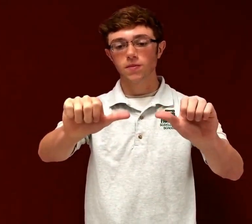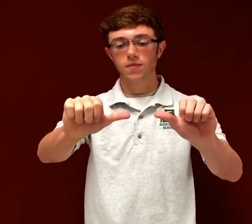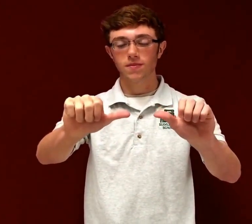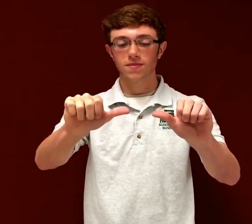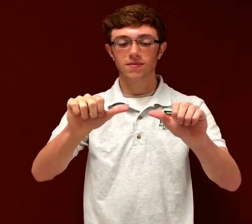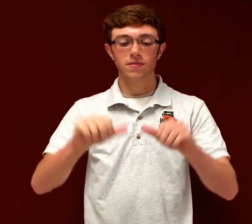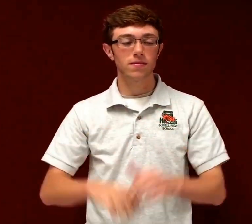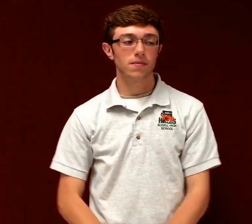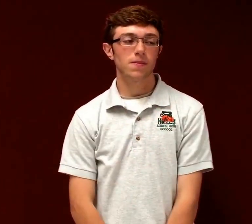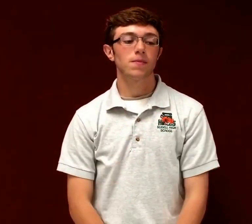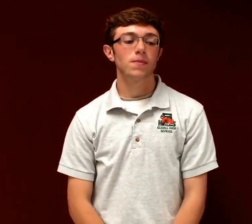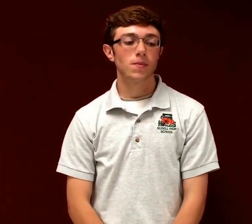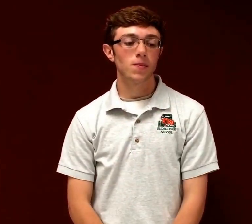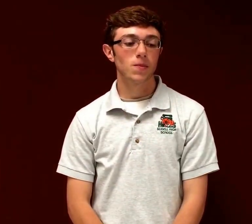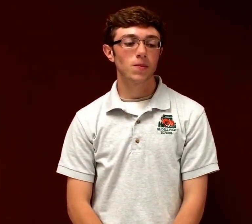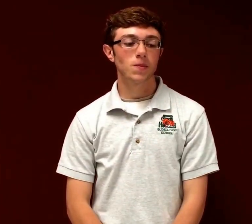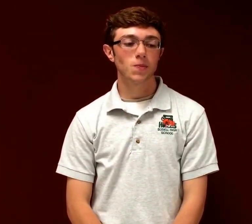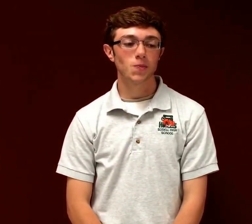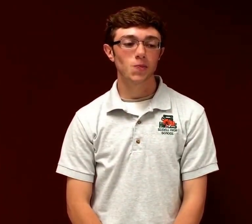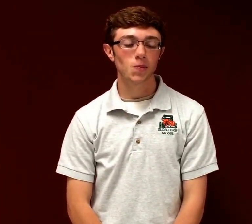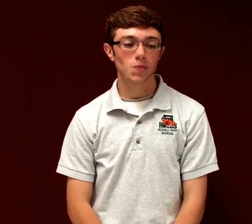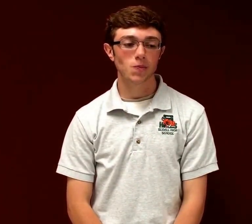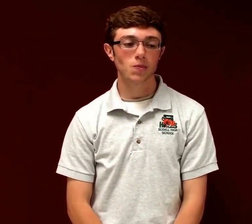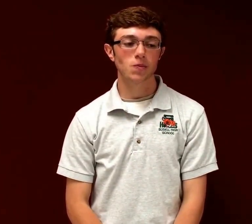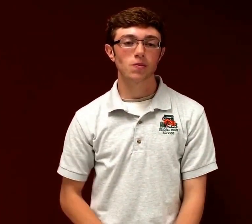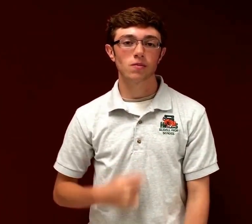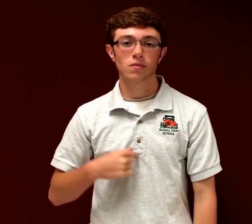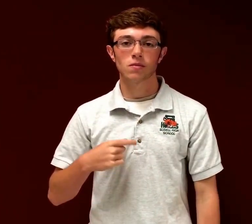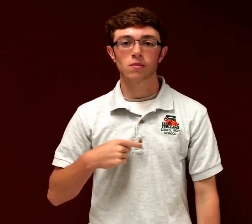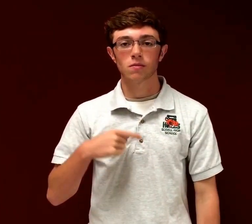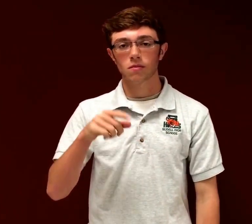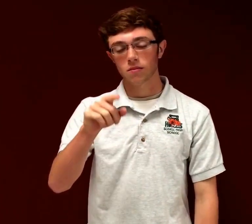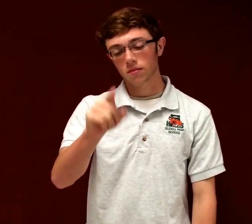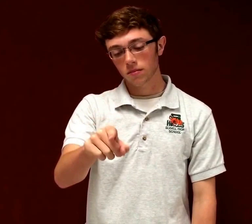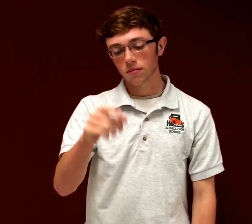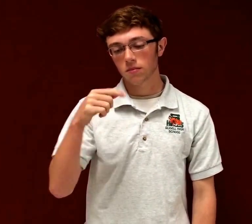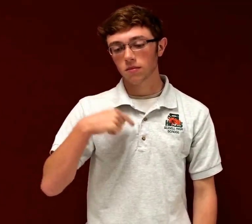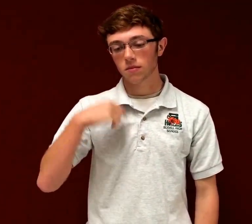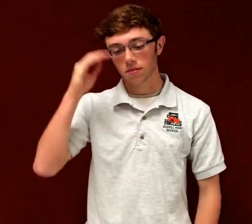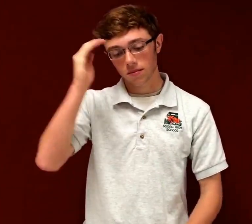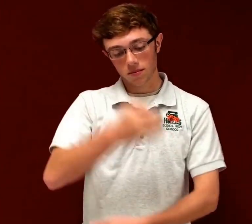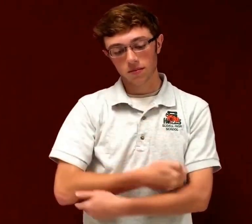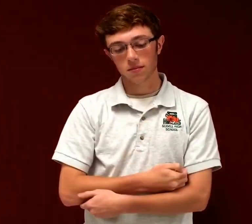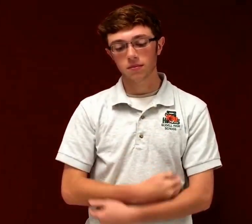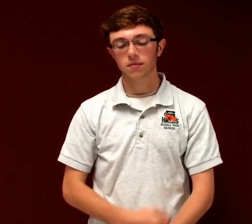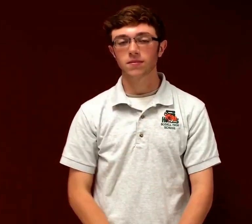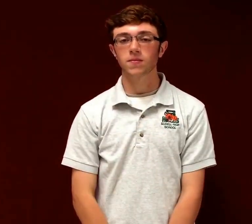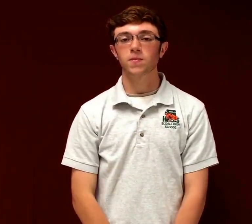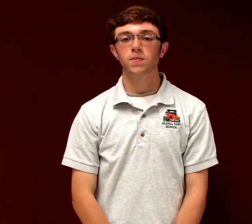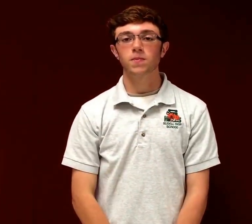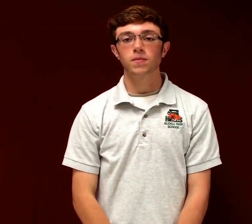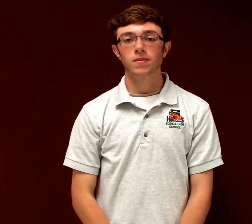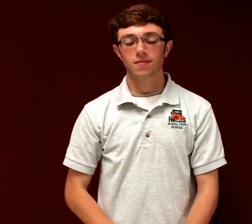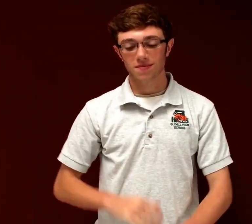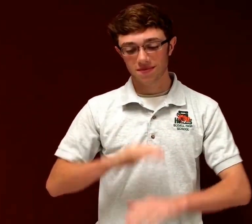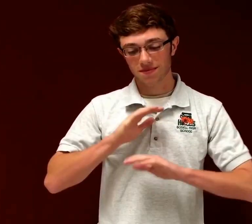all that I want from you, my son, is to